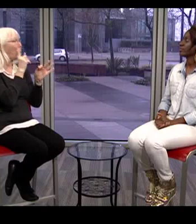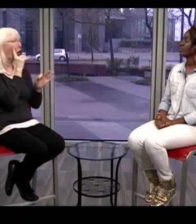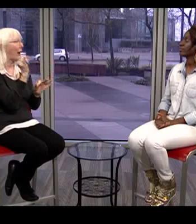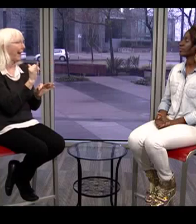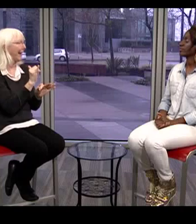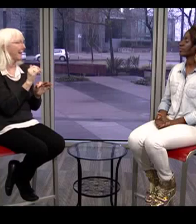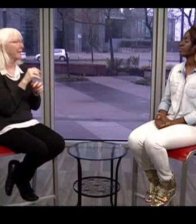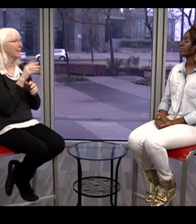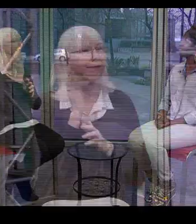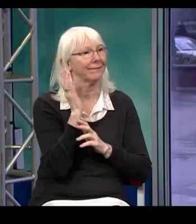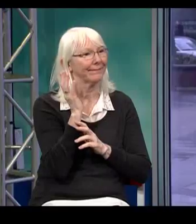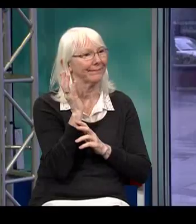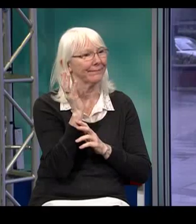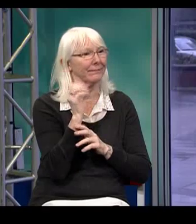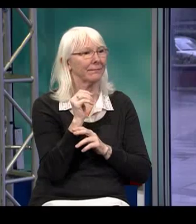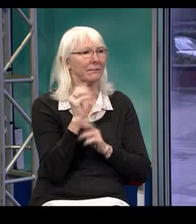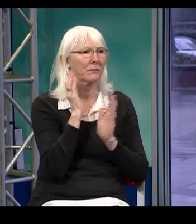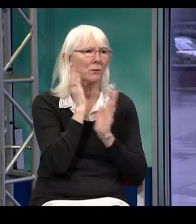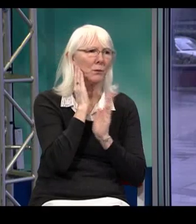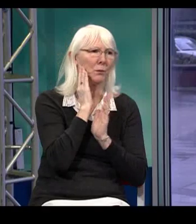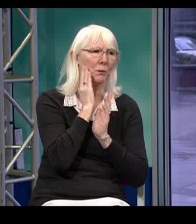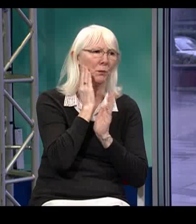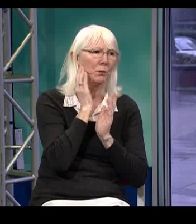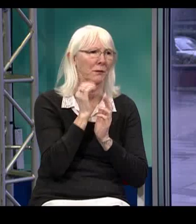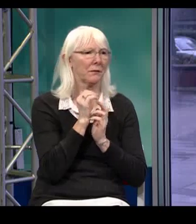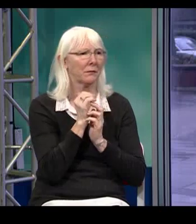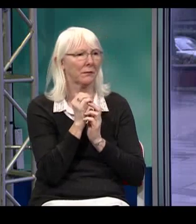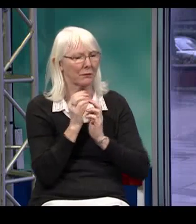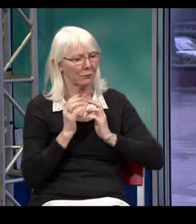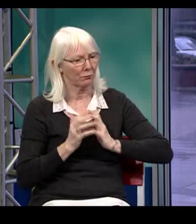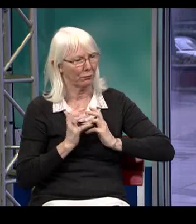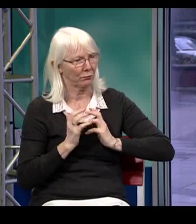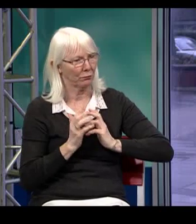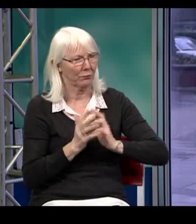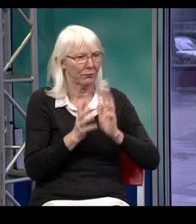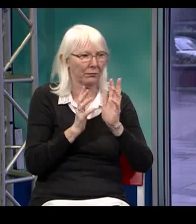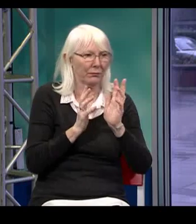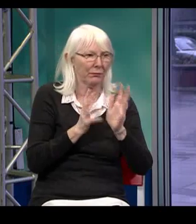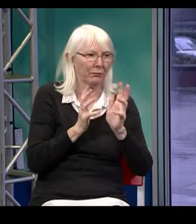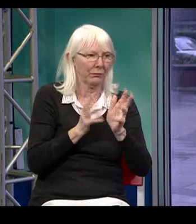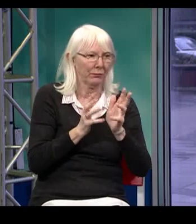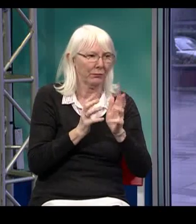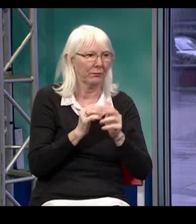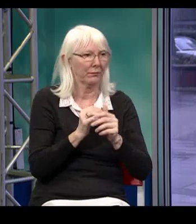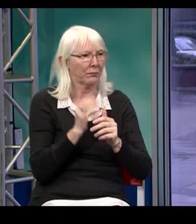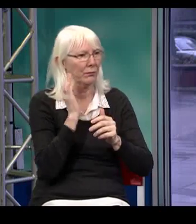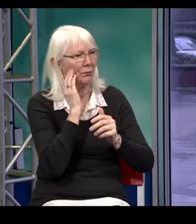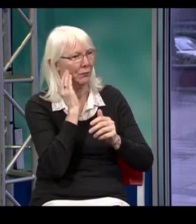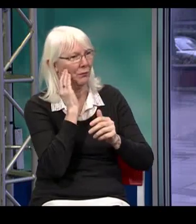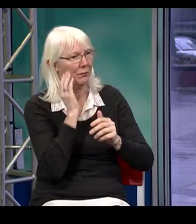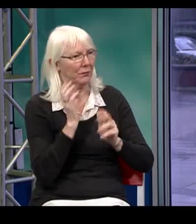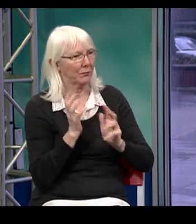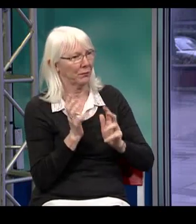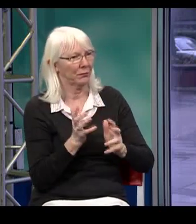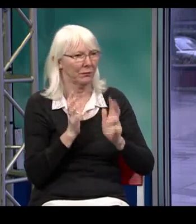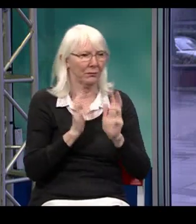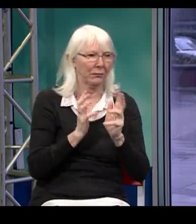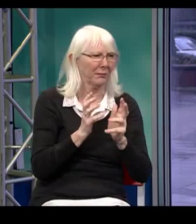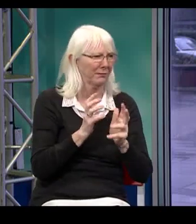you know, the kind of signs that he was using weren't even actual signs. He